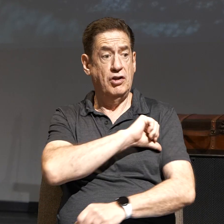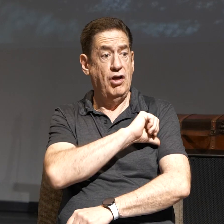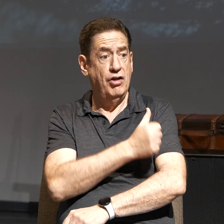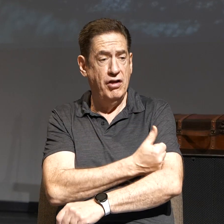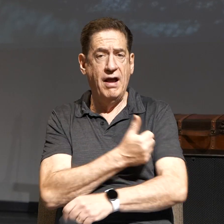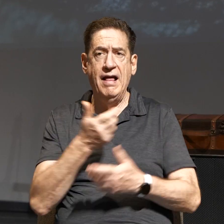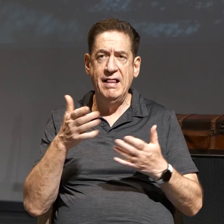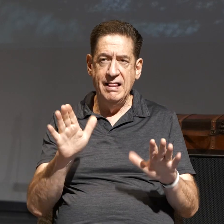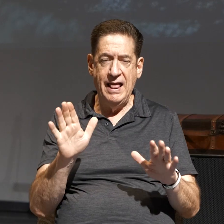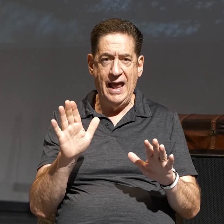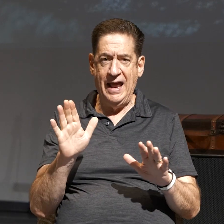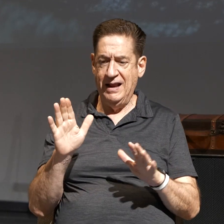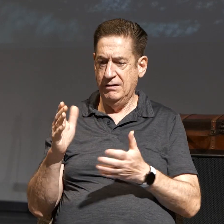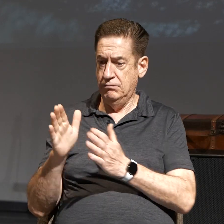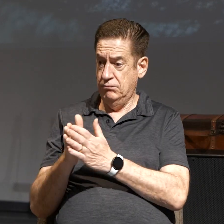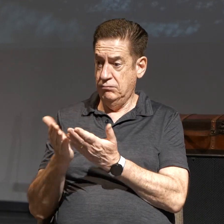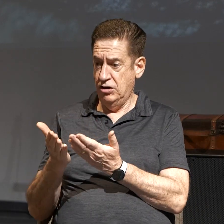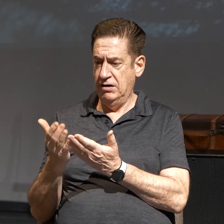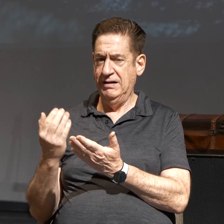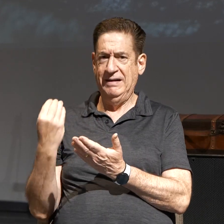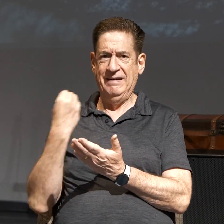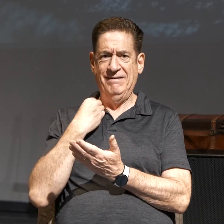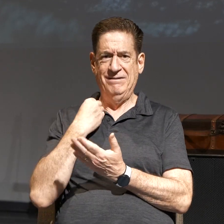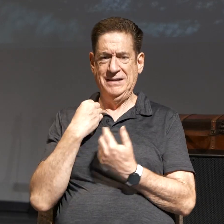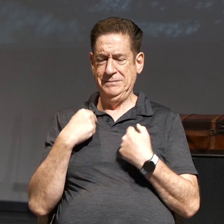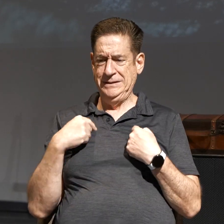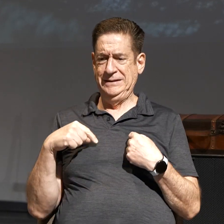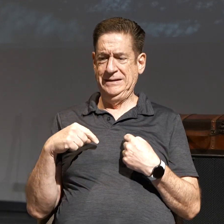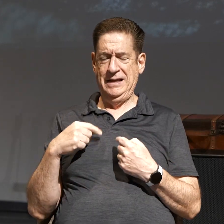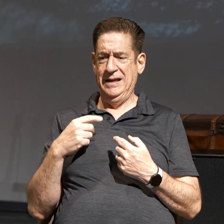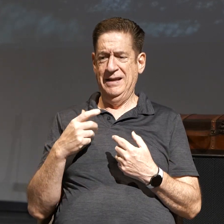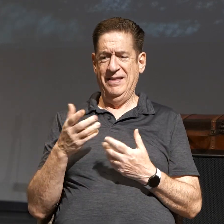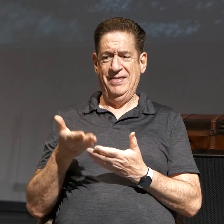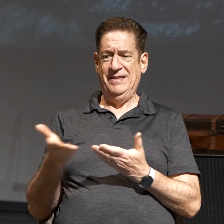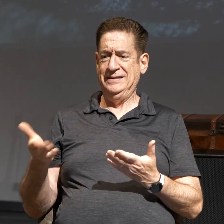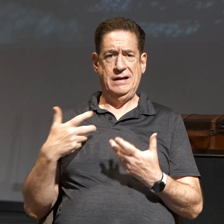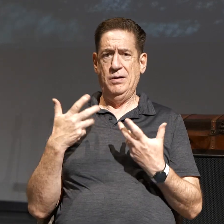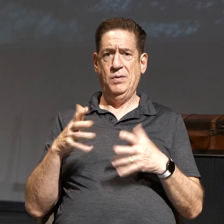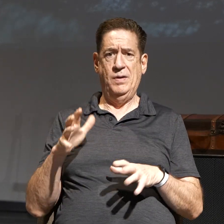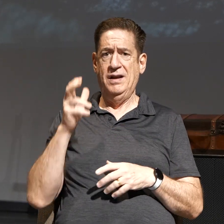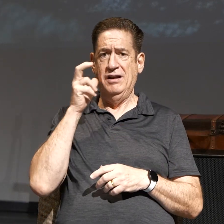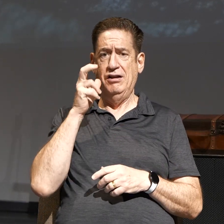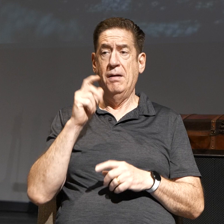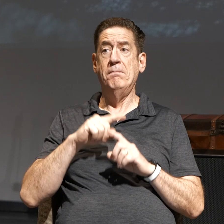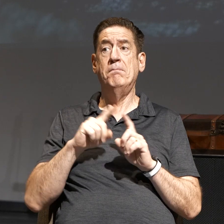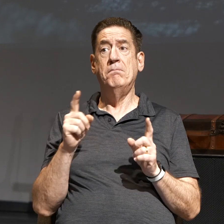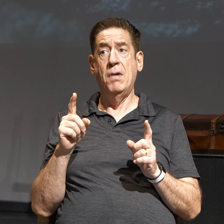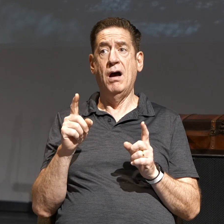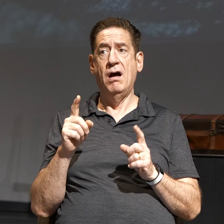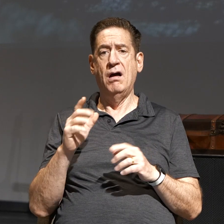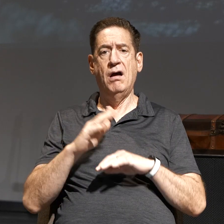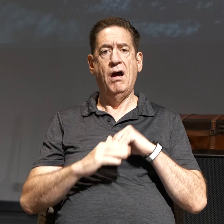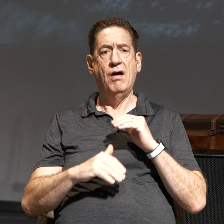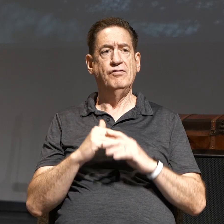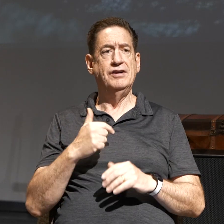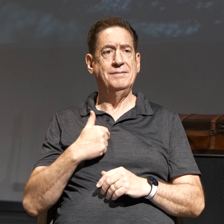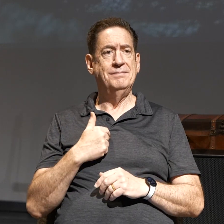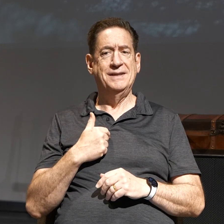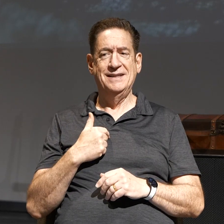you things you don't want to hear, and also comfort you, tell you things you